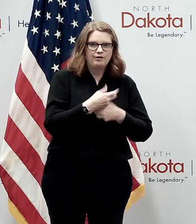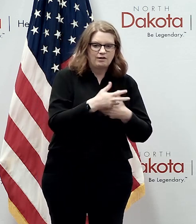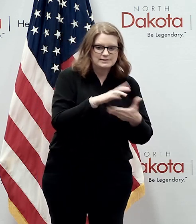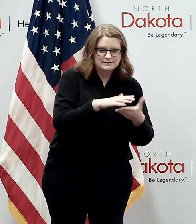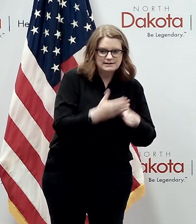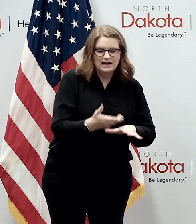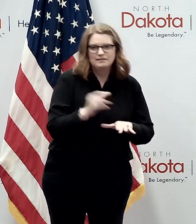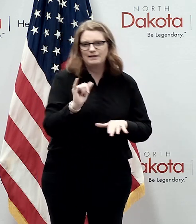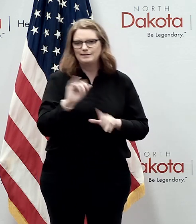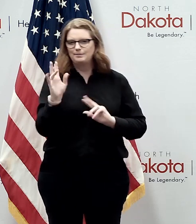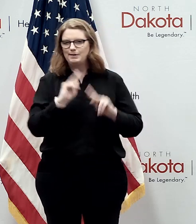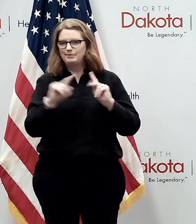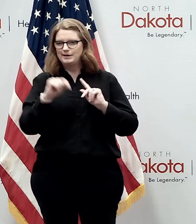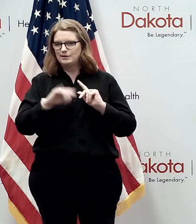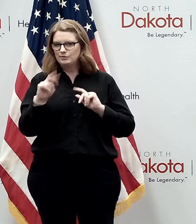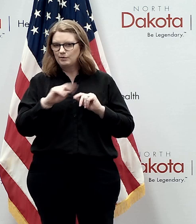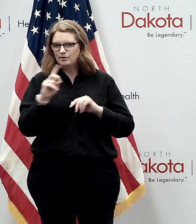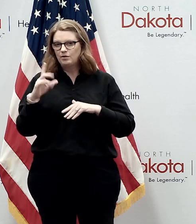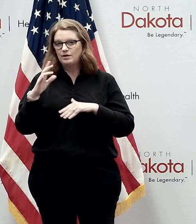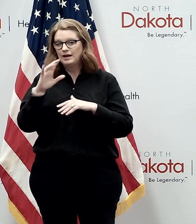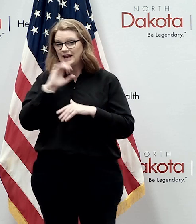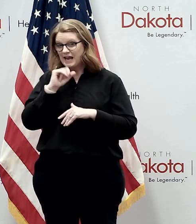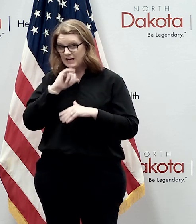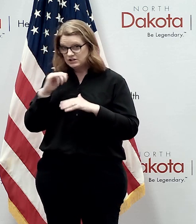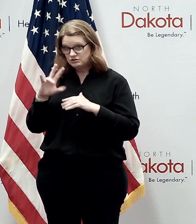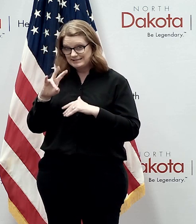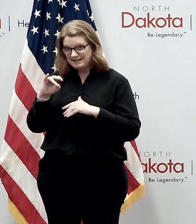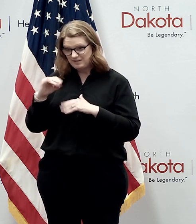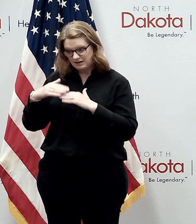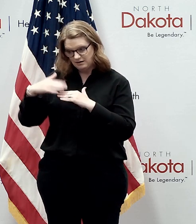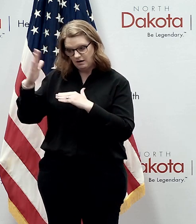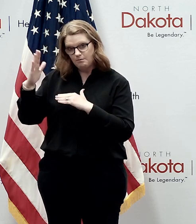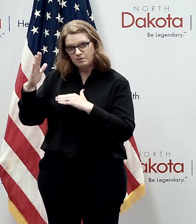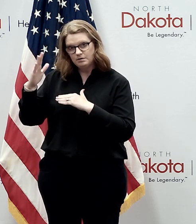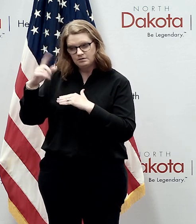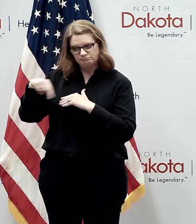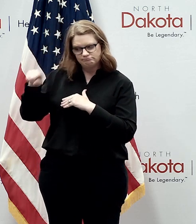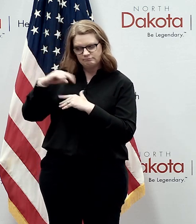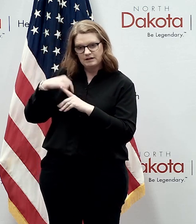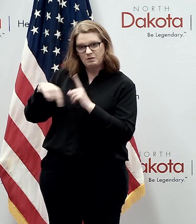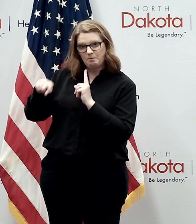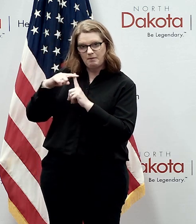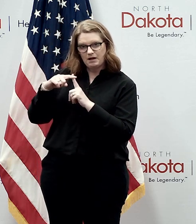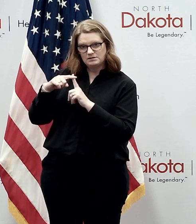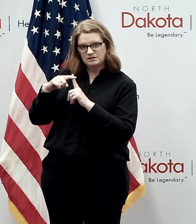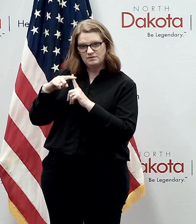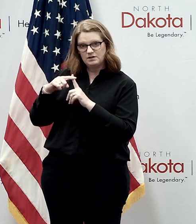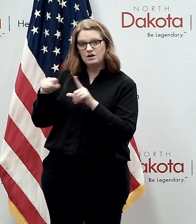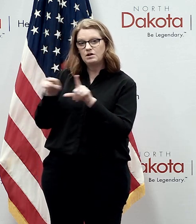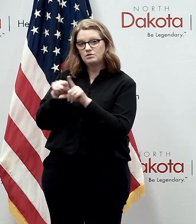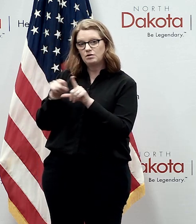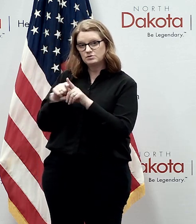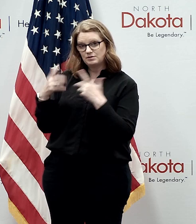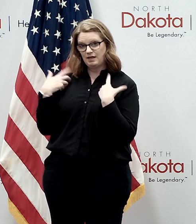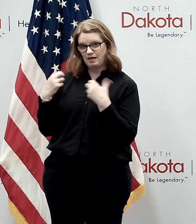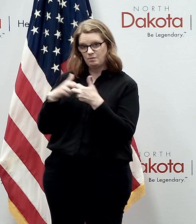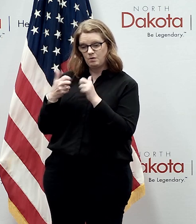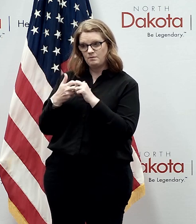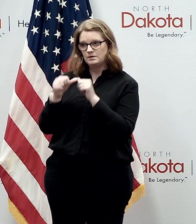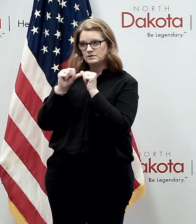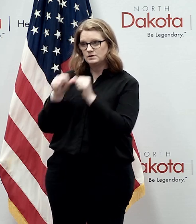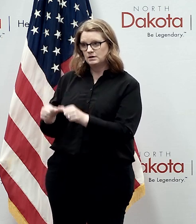those that are over age 70 who were positive and had underlying health conditions